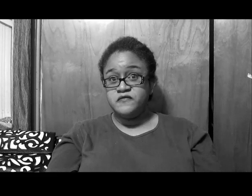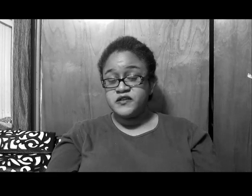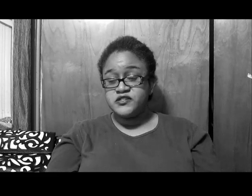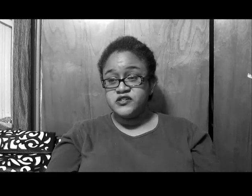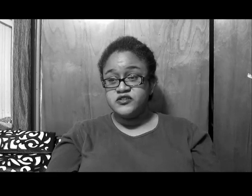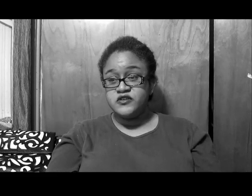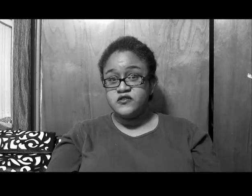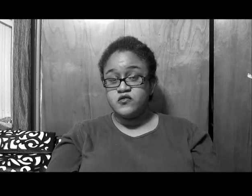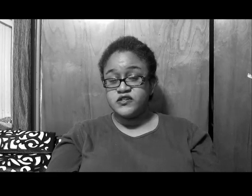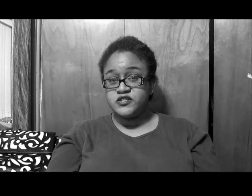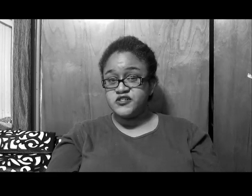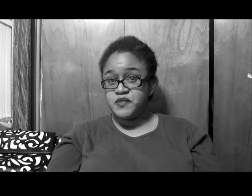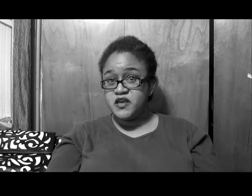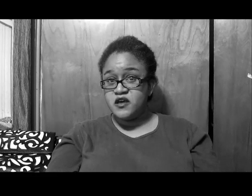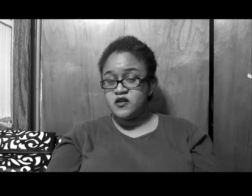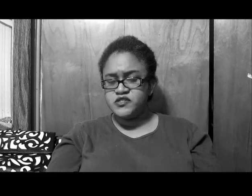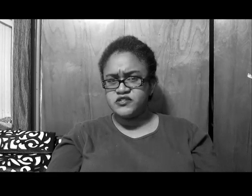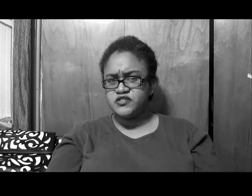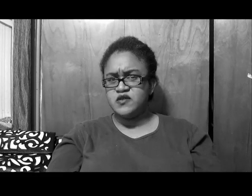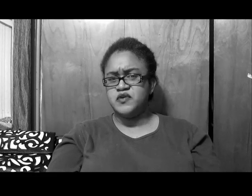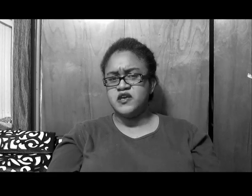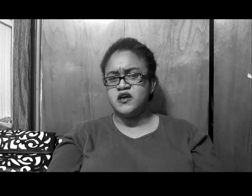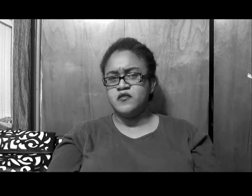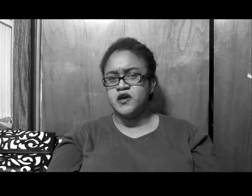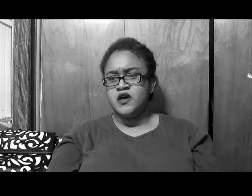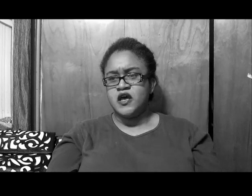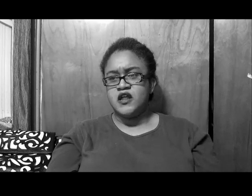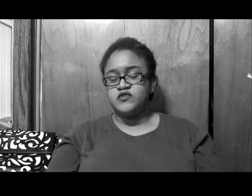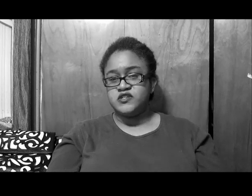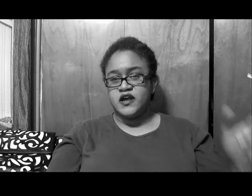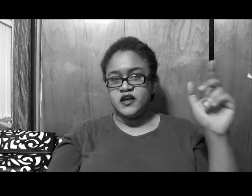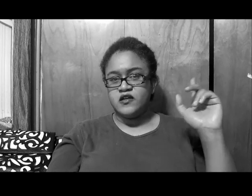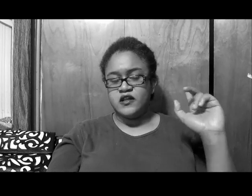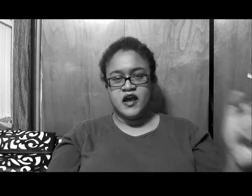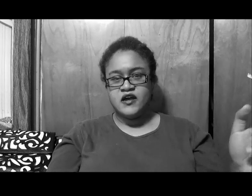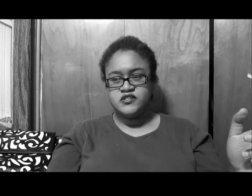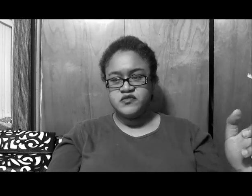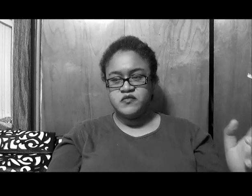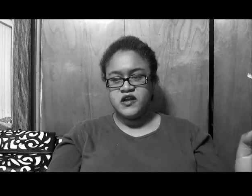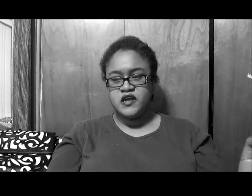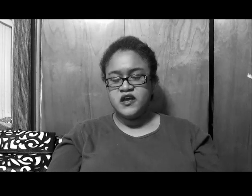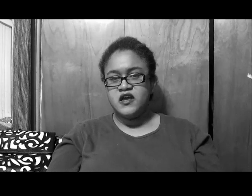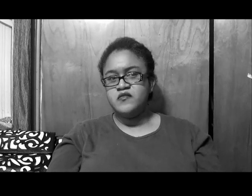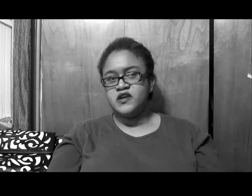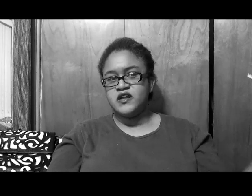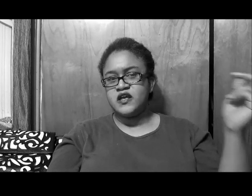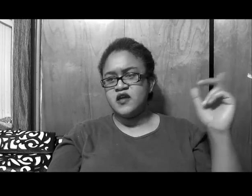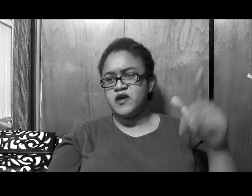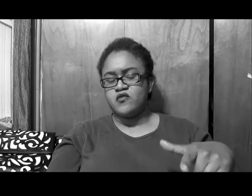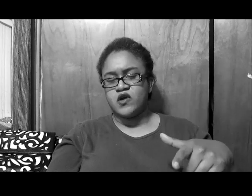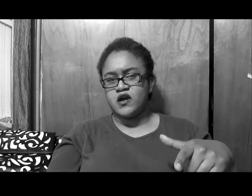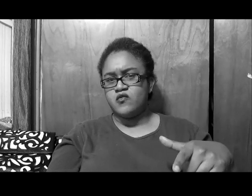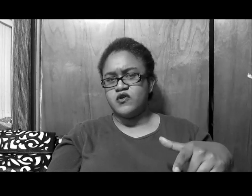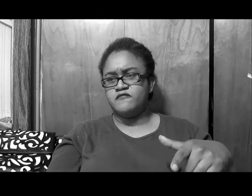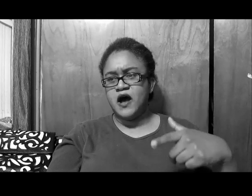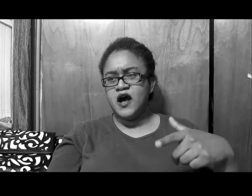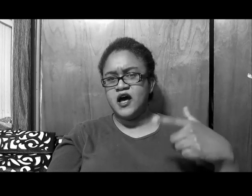fixed until, what, 6pm, 6 or 7pm, and it was like, 9 or came, then they came back around, what, 5